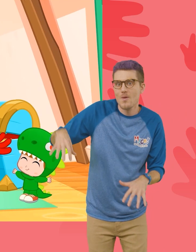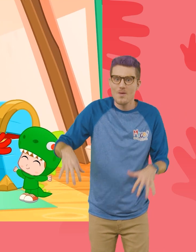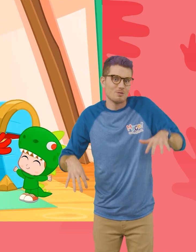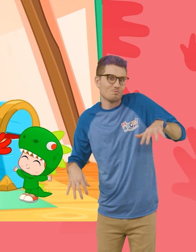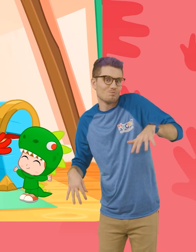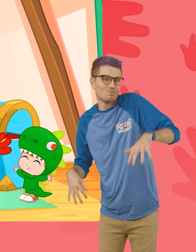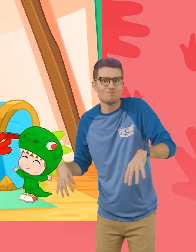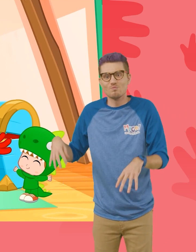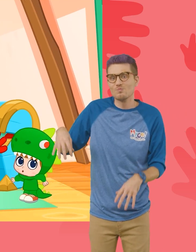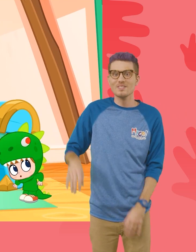Oh no!